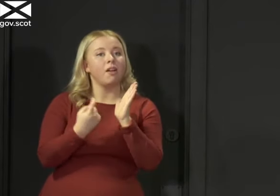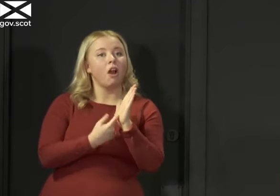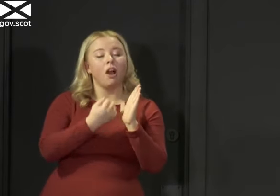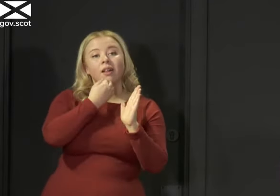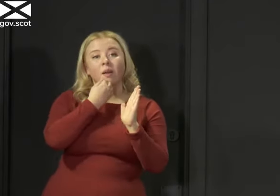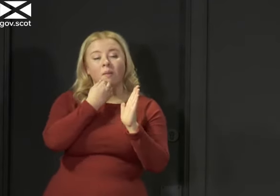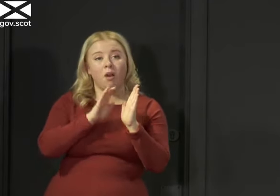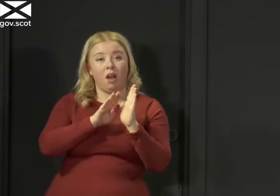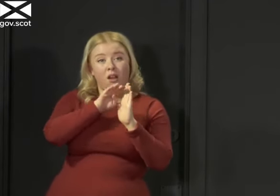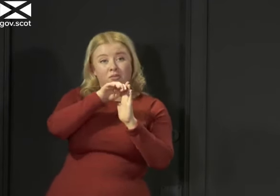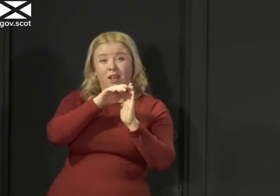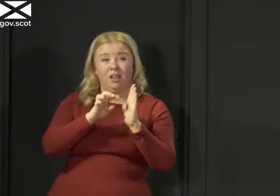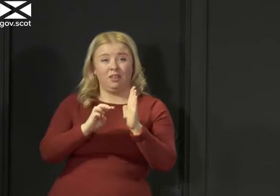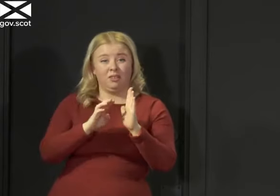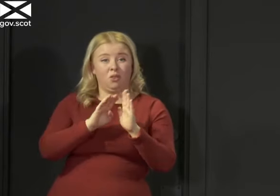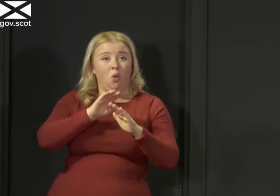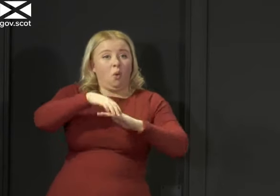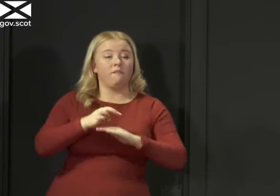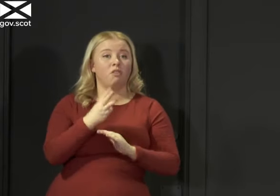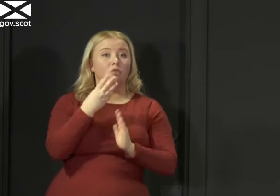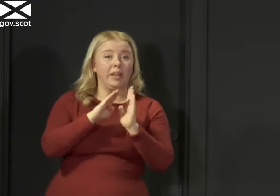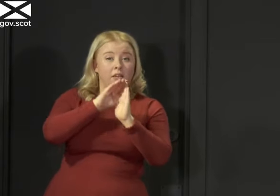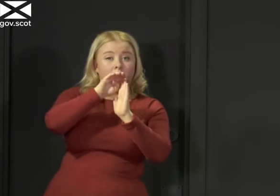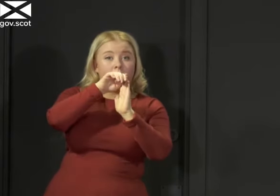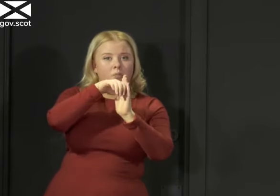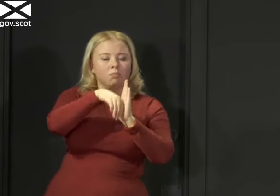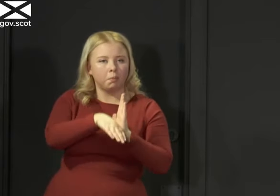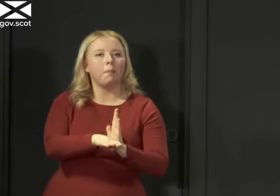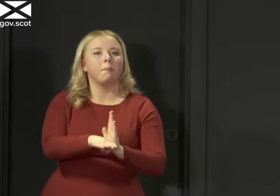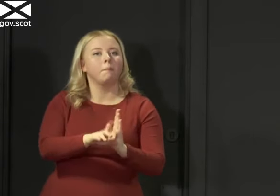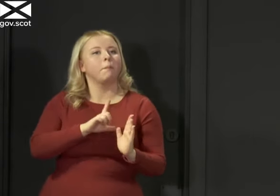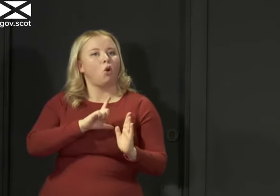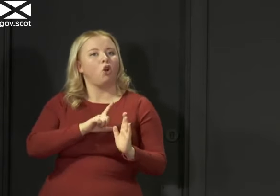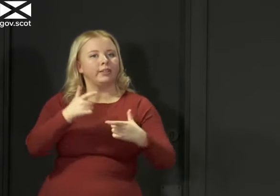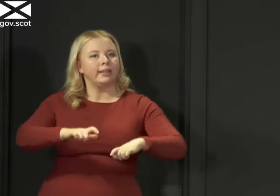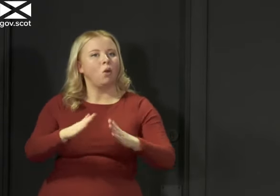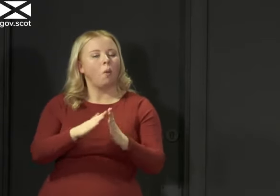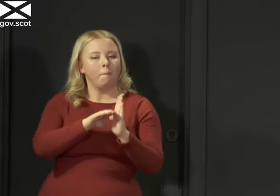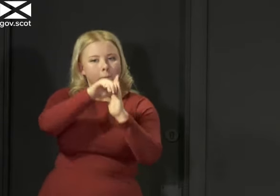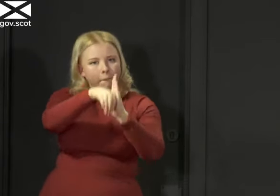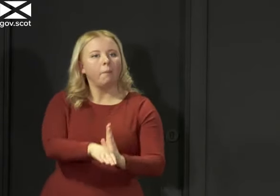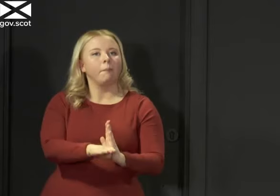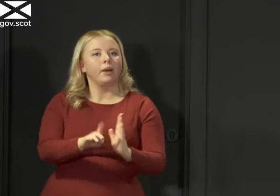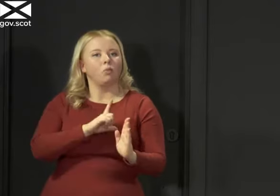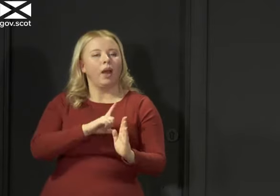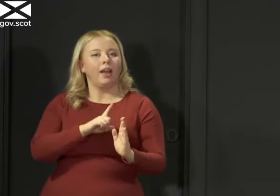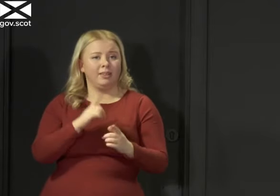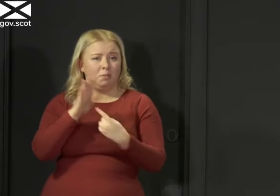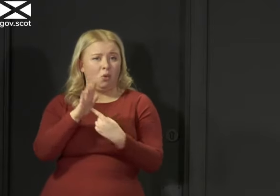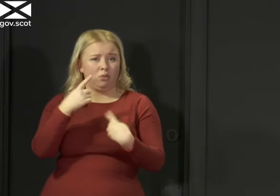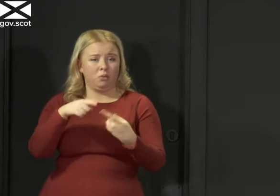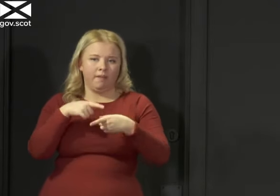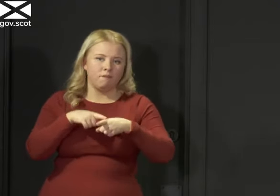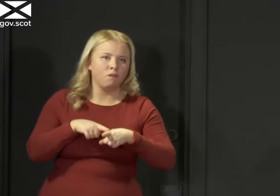probably in excess of three, perhaps substantially in excess of three, down to where it is now. And it's really important that we continue to comply right now to